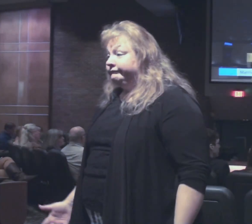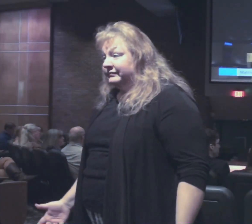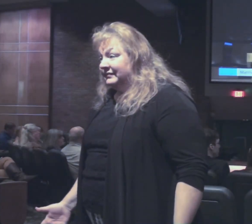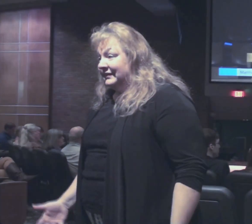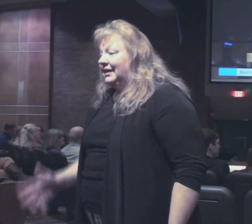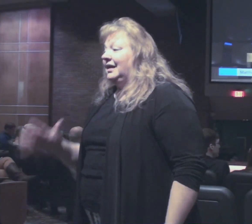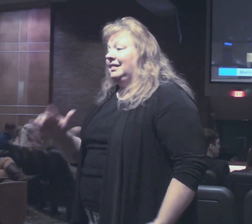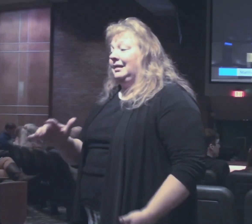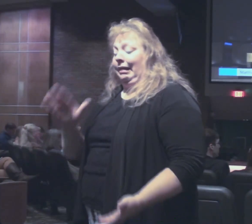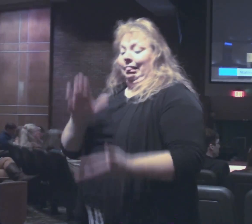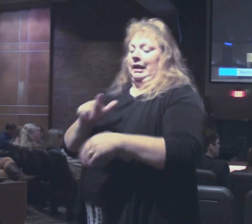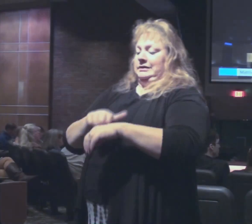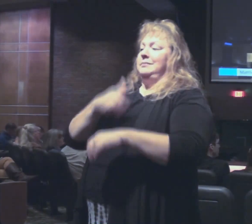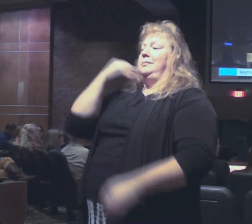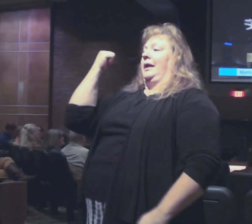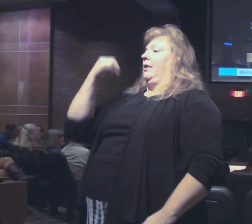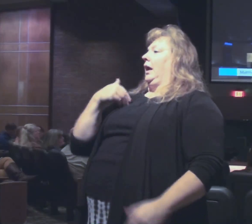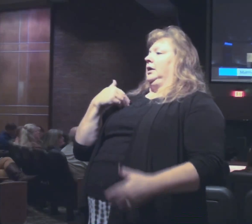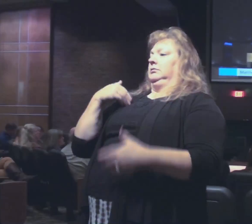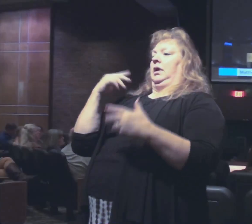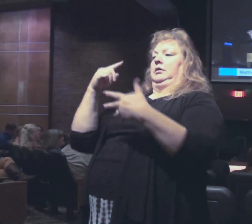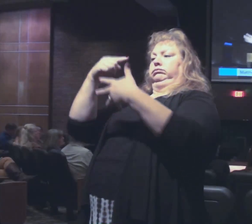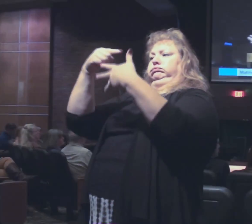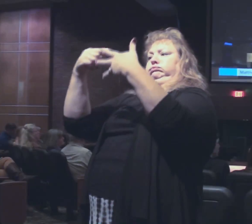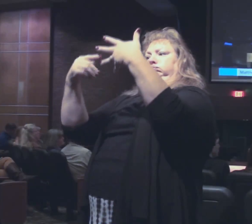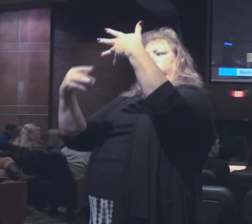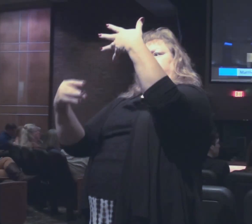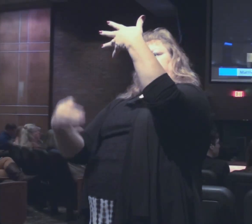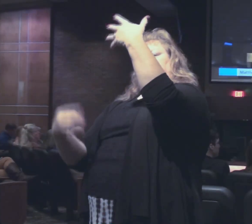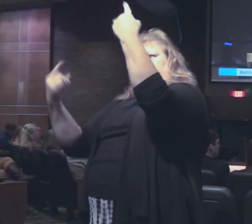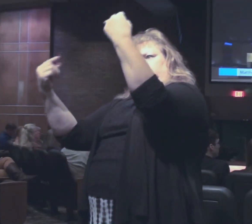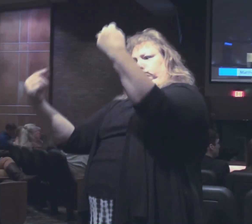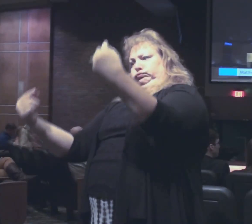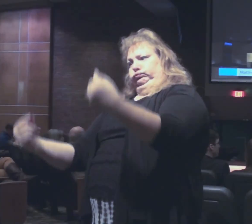Less time is better because, you know, I've just got so much going on.